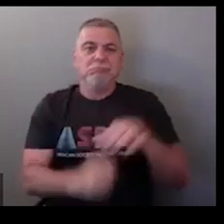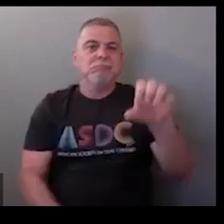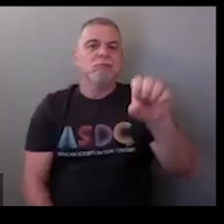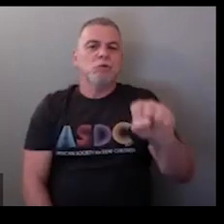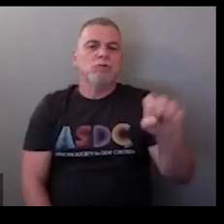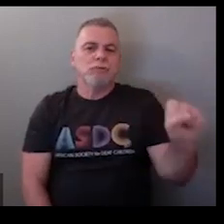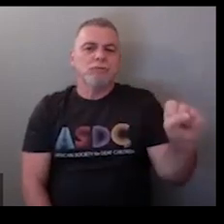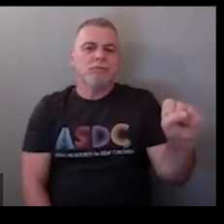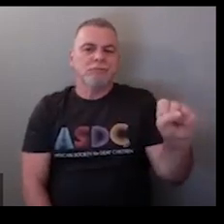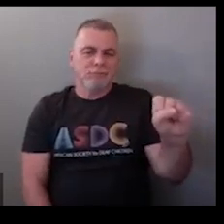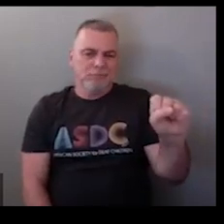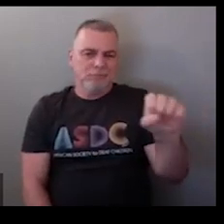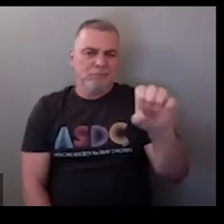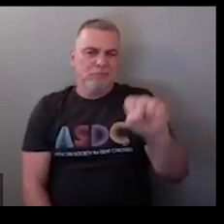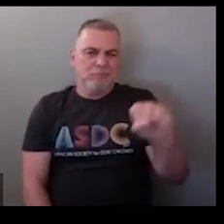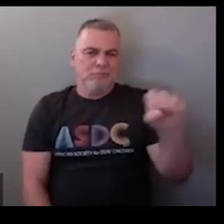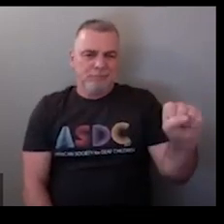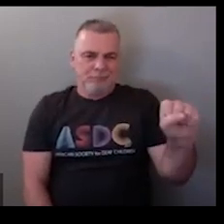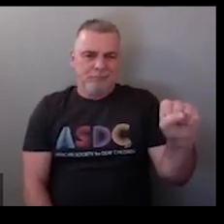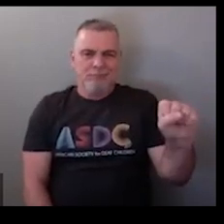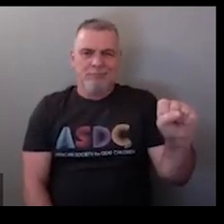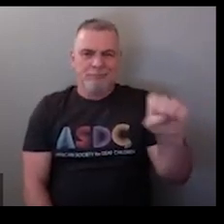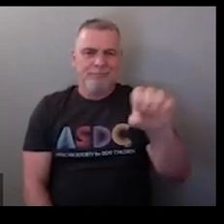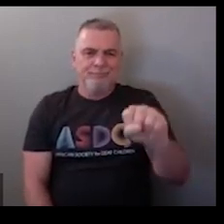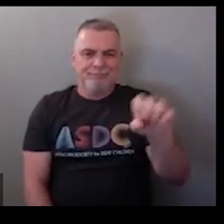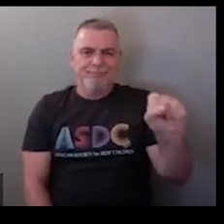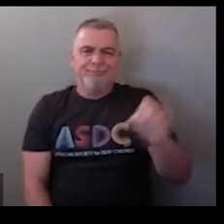just jump in so social studies two S's